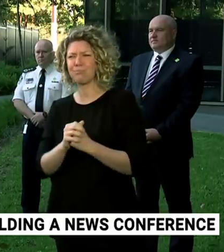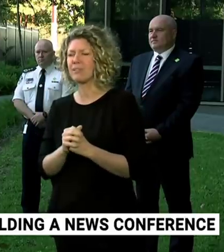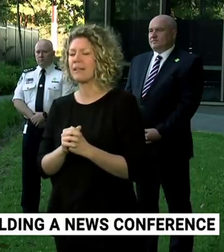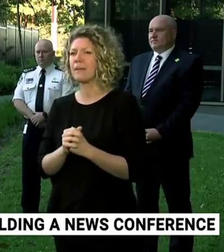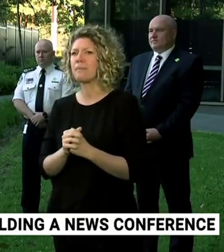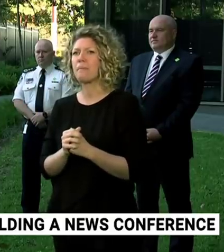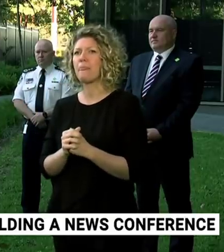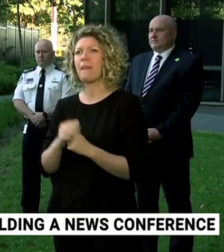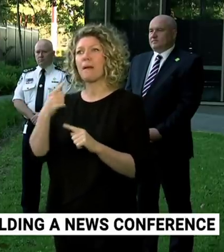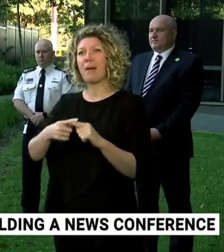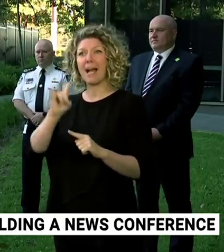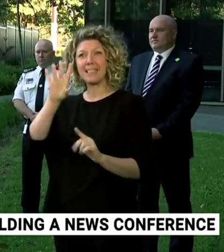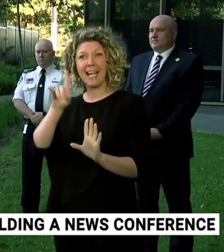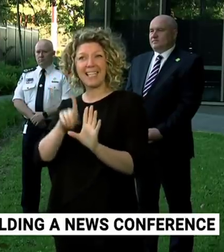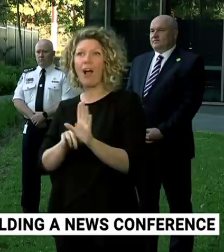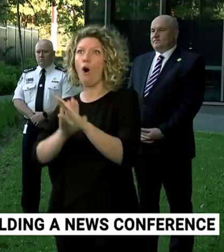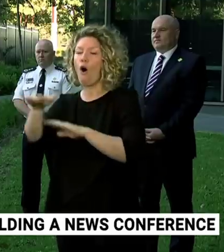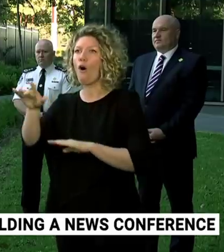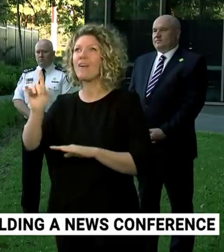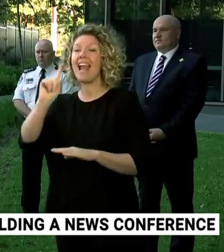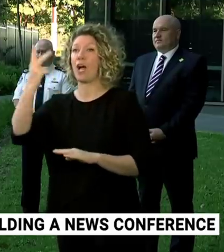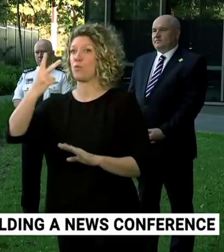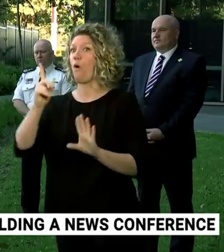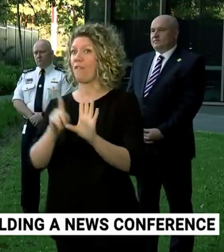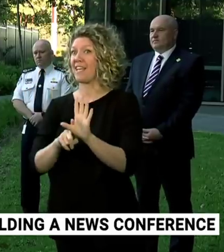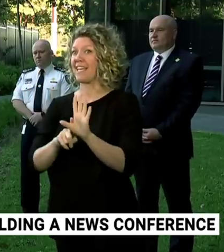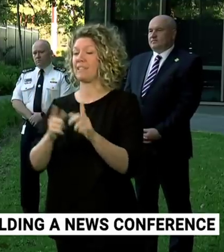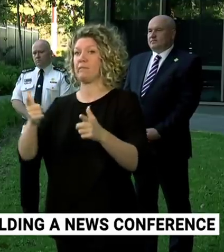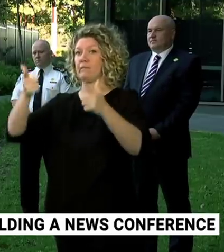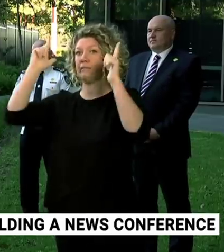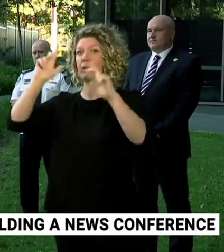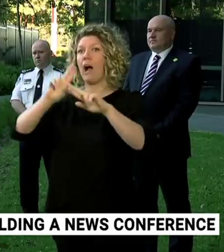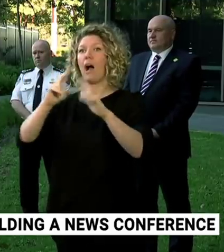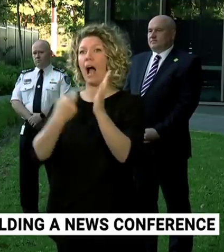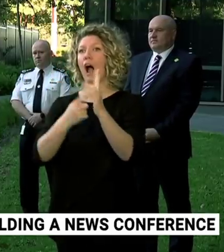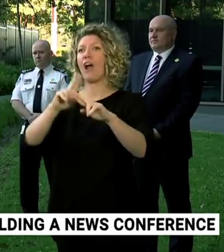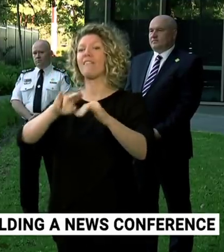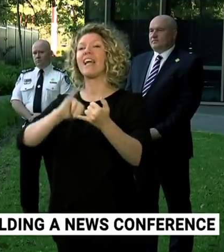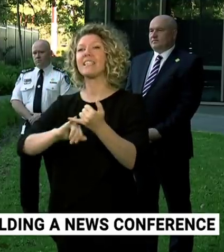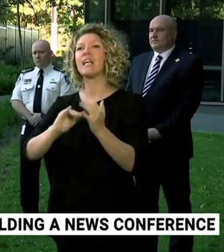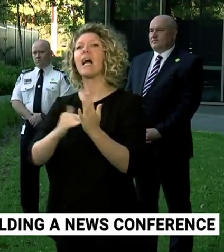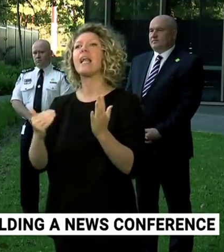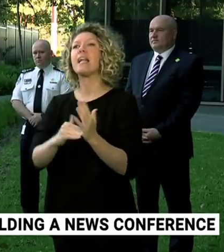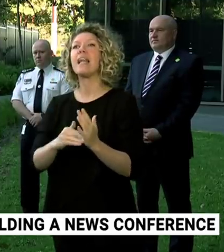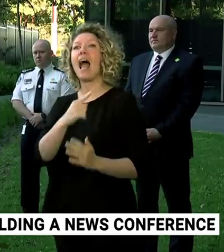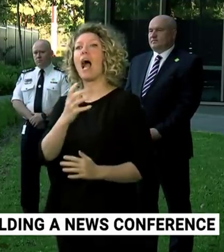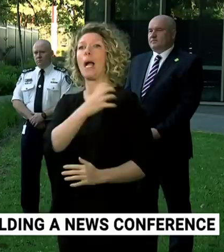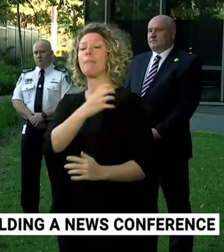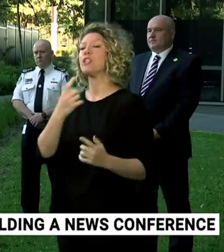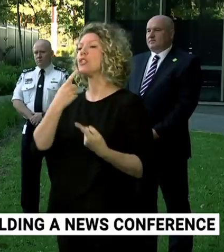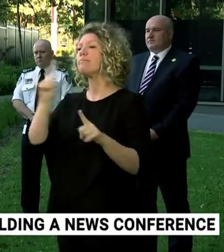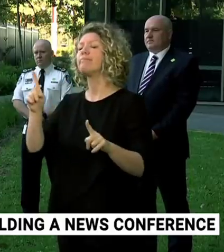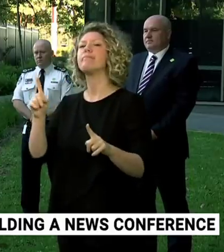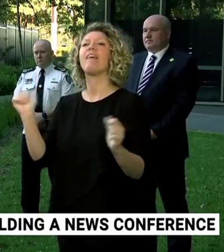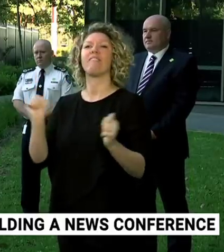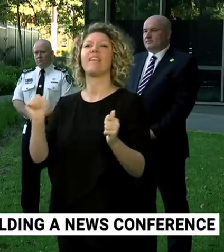served for a decade, for more than a decade, for 12 years as the head of the RFS, Commissioner Fitzsimmons indicated to the Government he was retiring